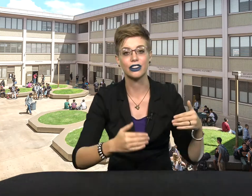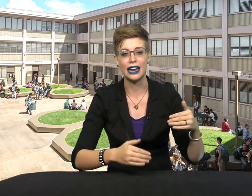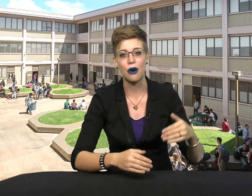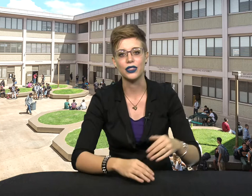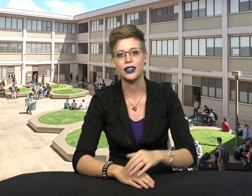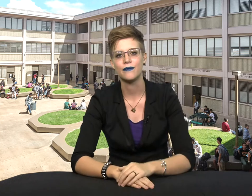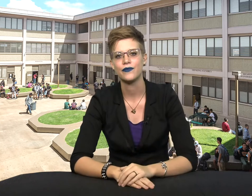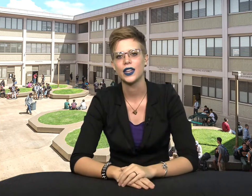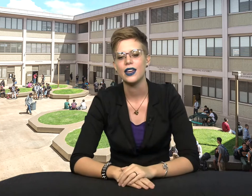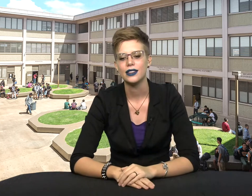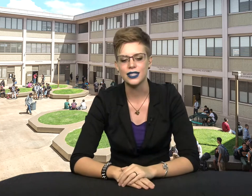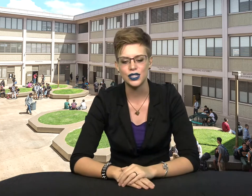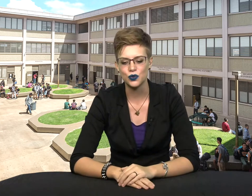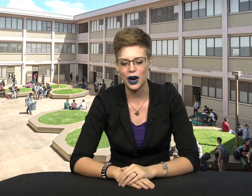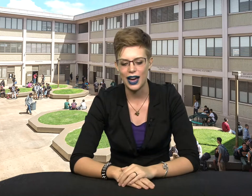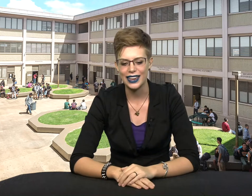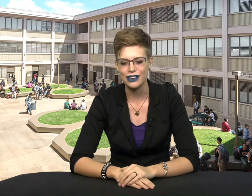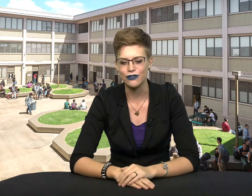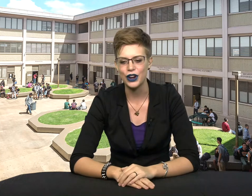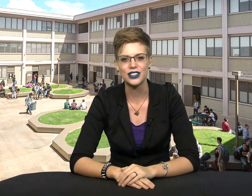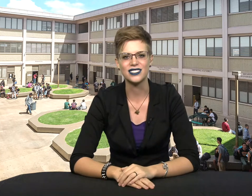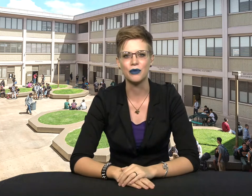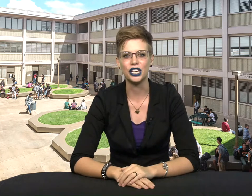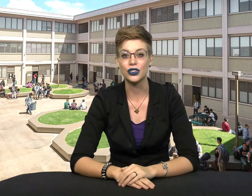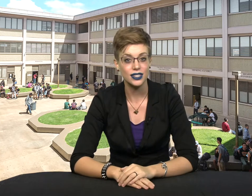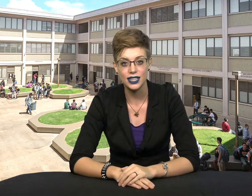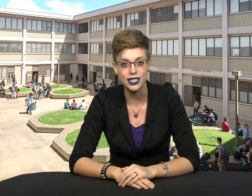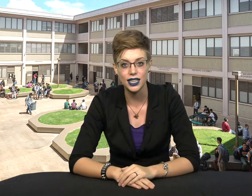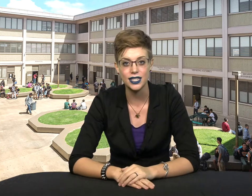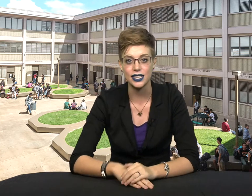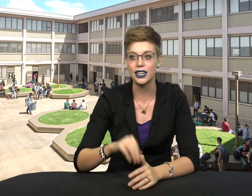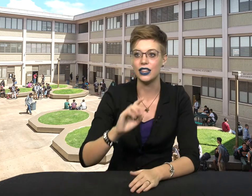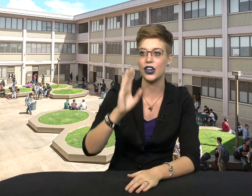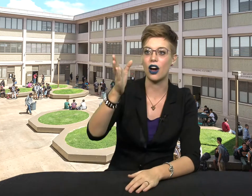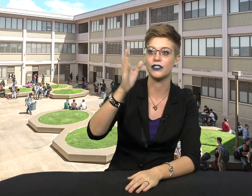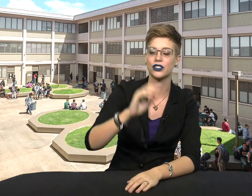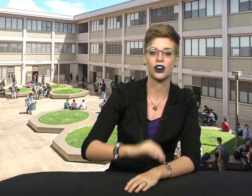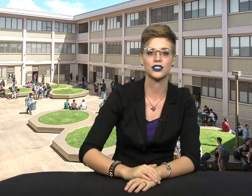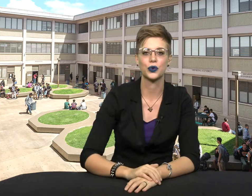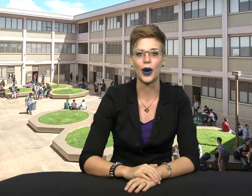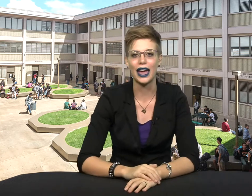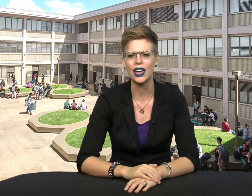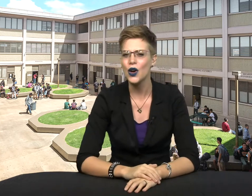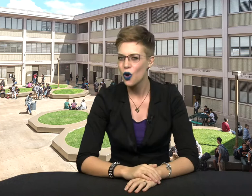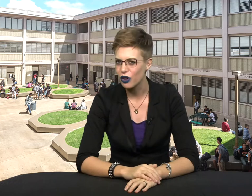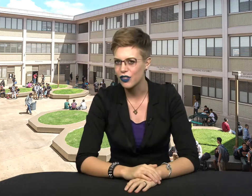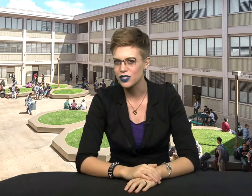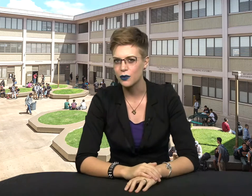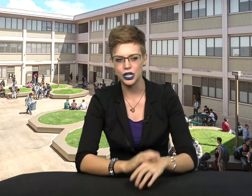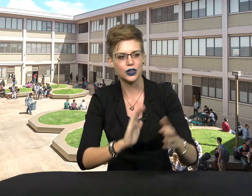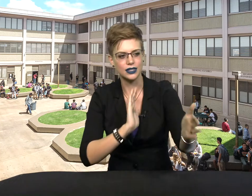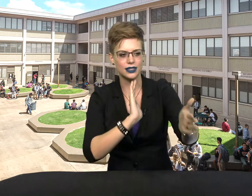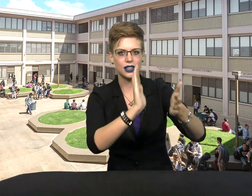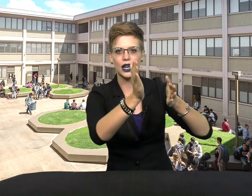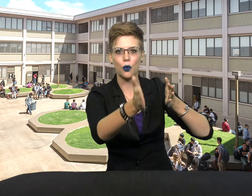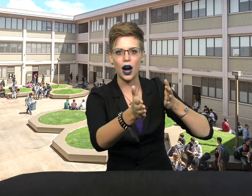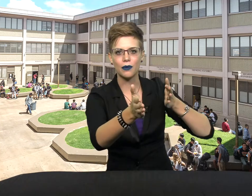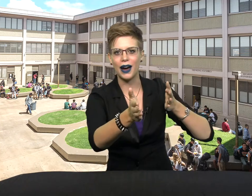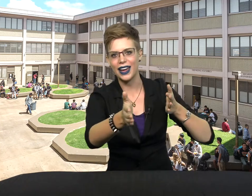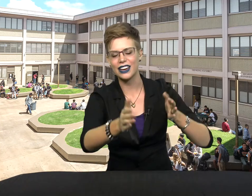now and then. This is why if there is someone you consistently see in the office across the way, or if there's someone you consistently walk by every